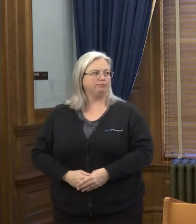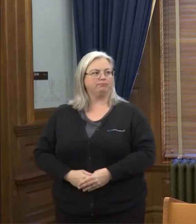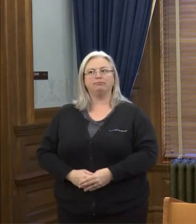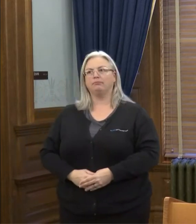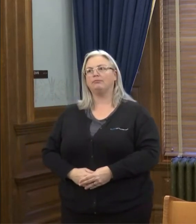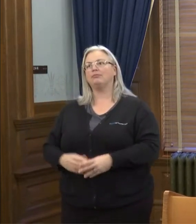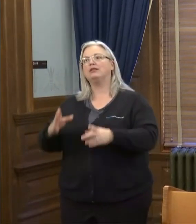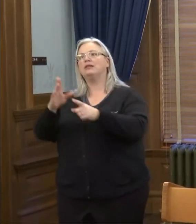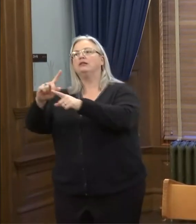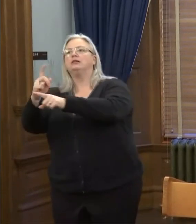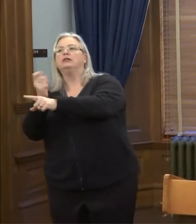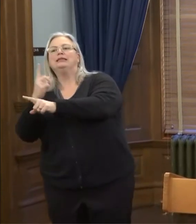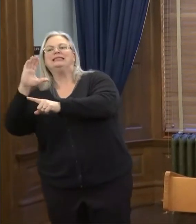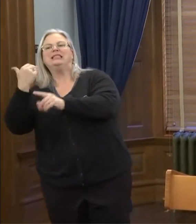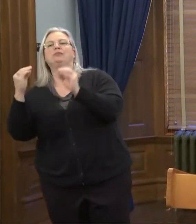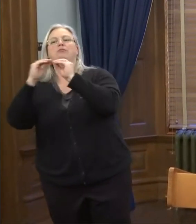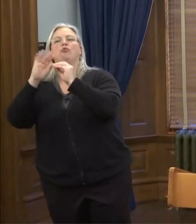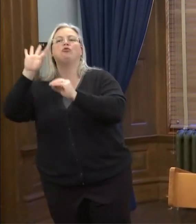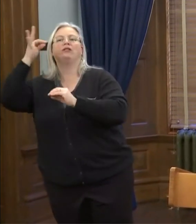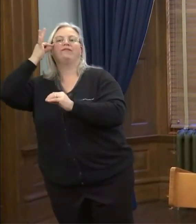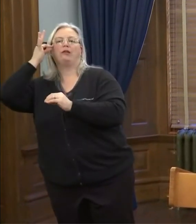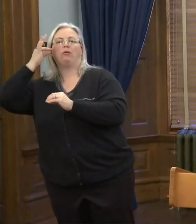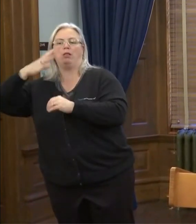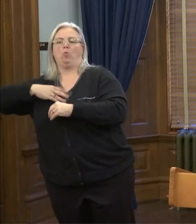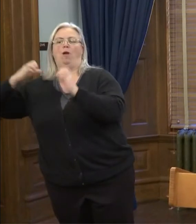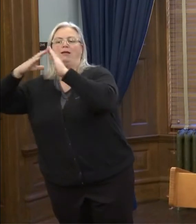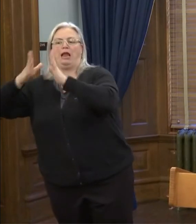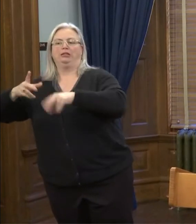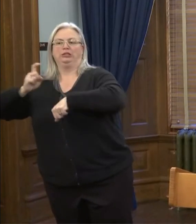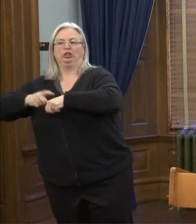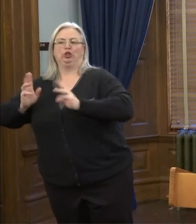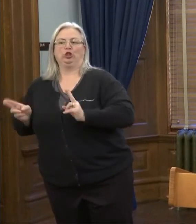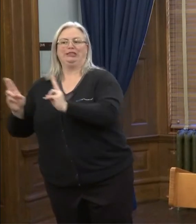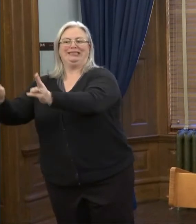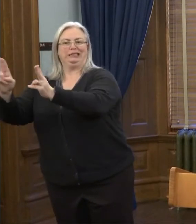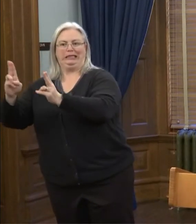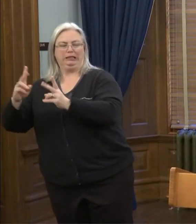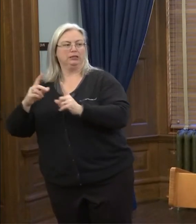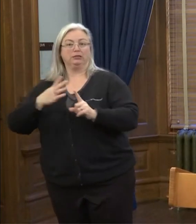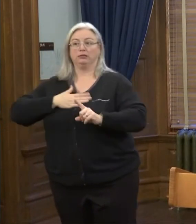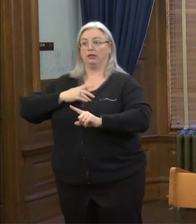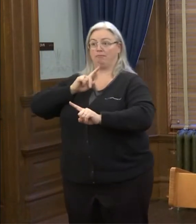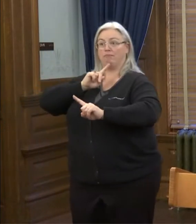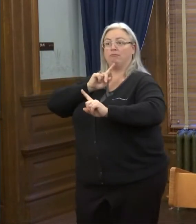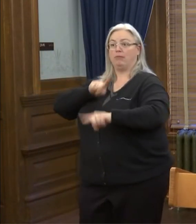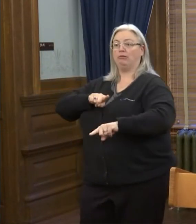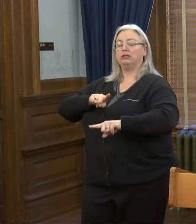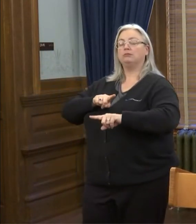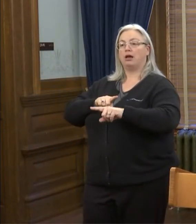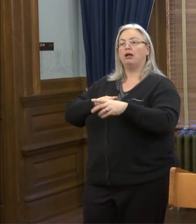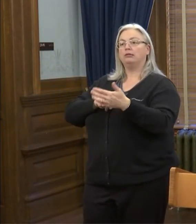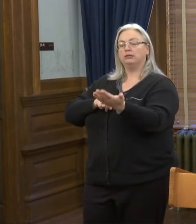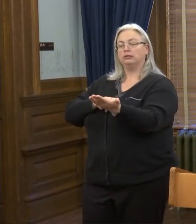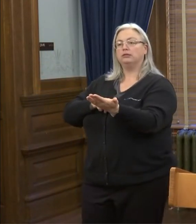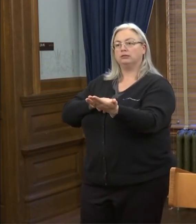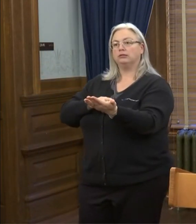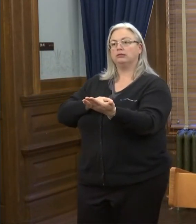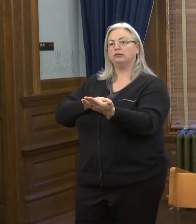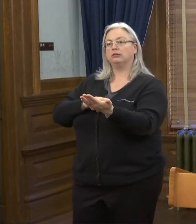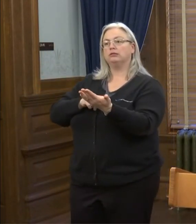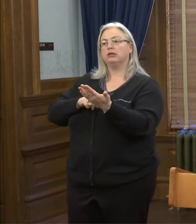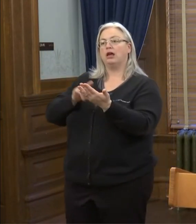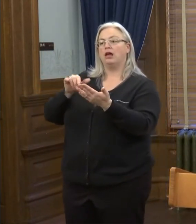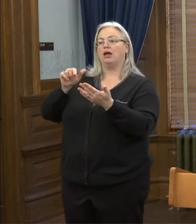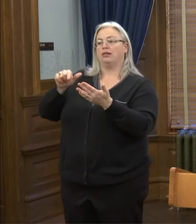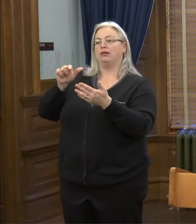There just seems to be more federal White House urgency on all of this. Yeah. And my response to, um, this